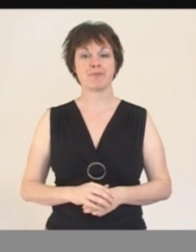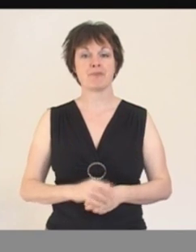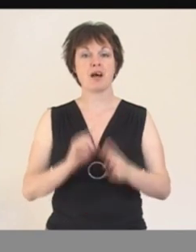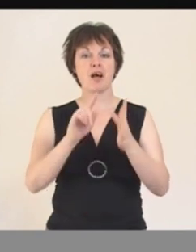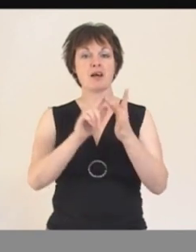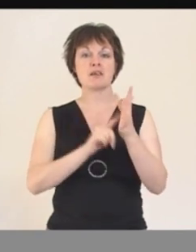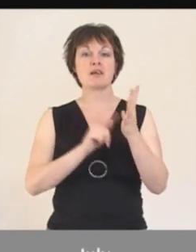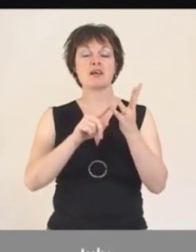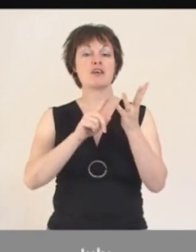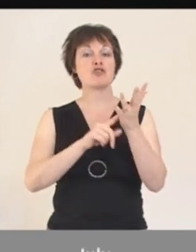July